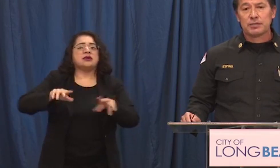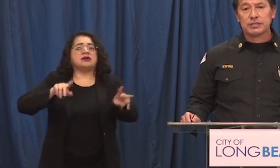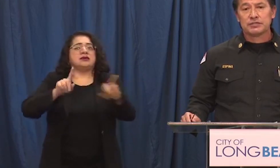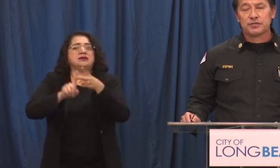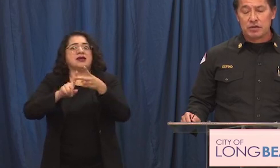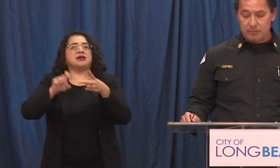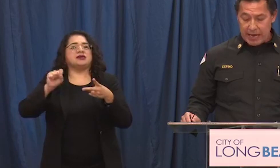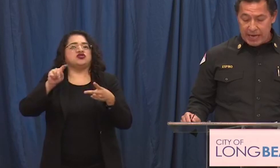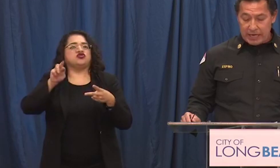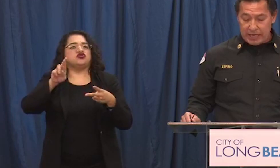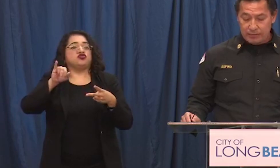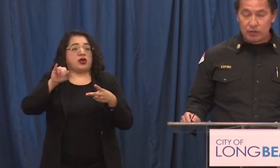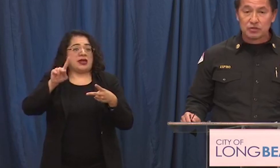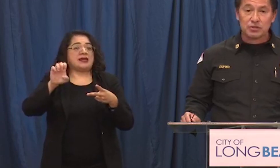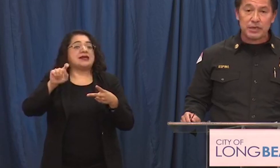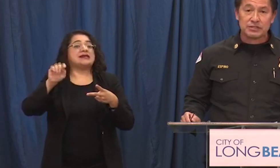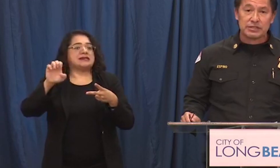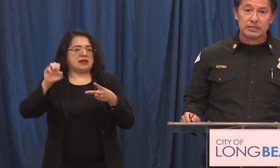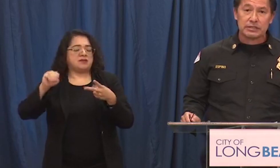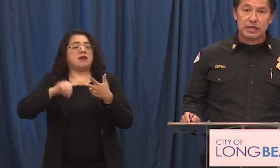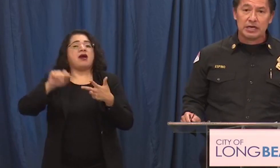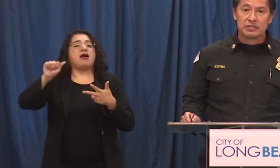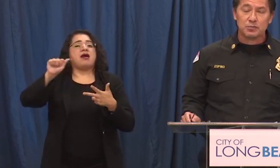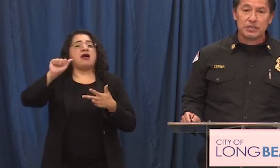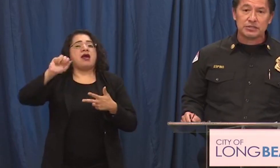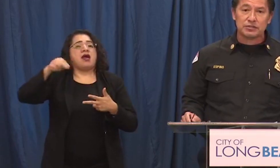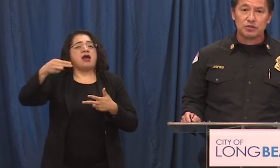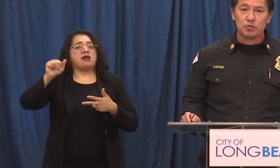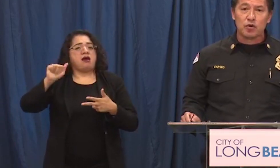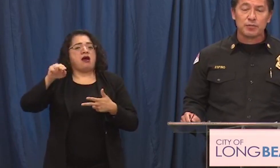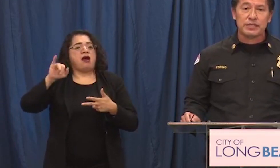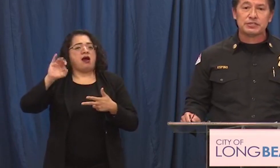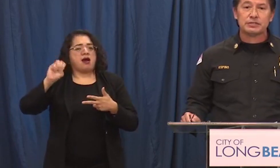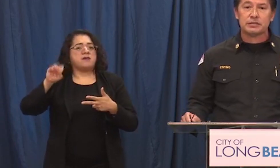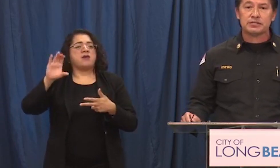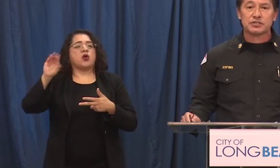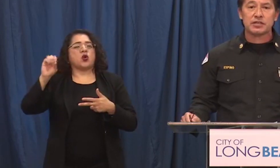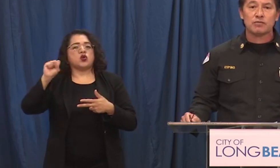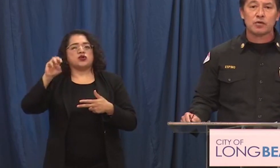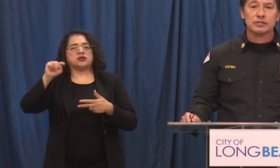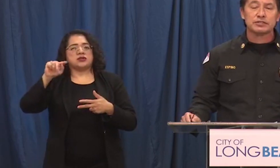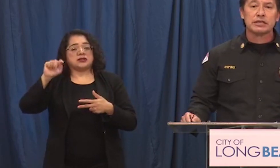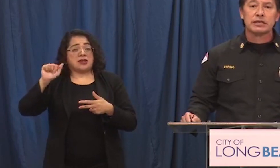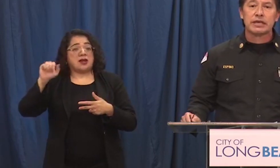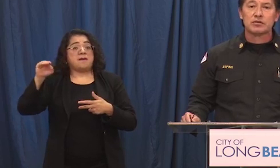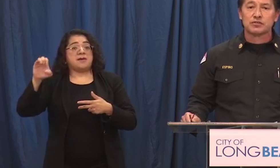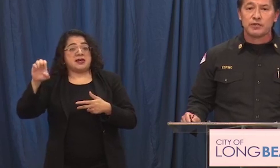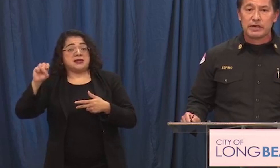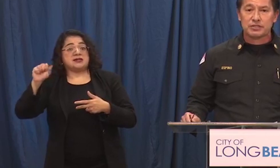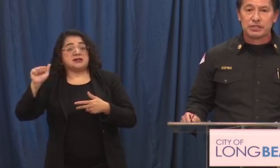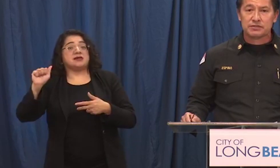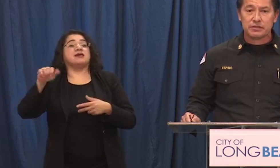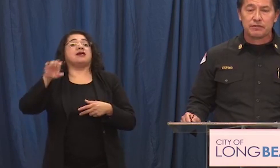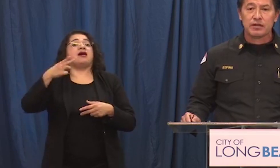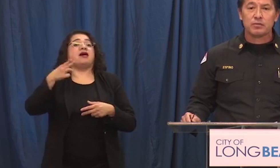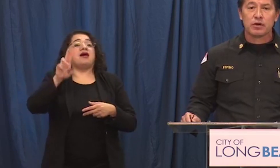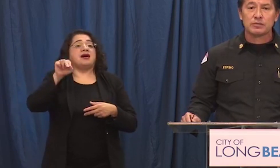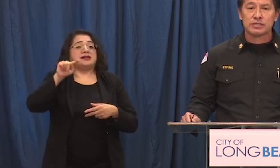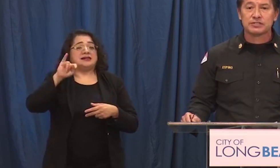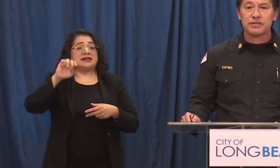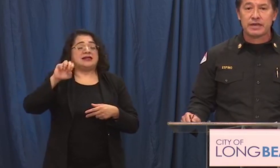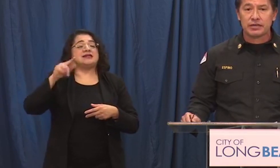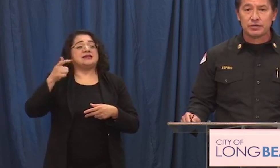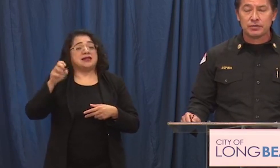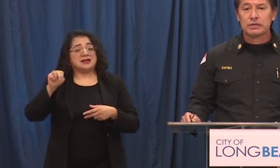companies from anaheim costa mesa huntington beach newport beach and the city of orange and to those fire chiefs and their fire